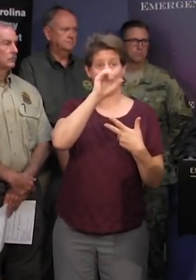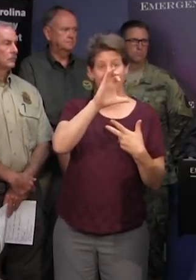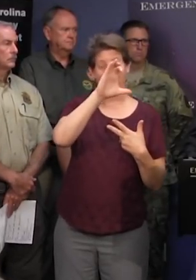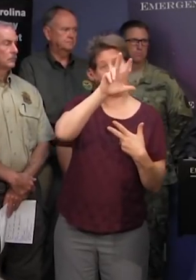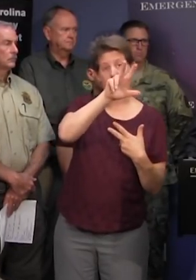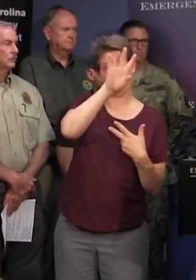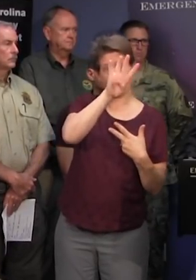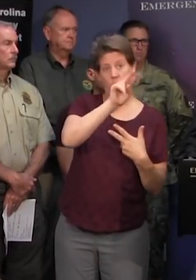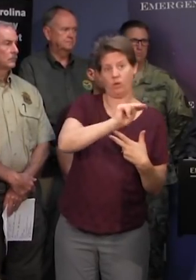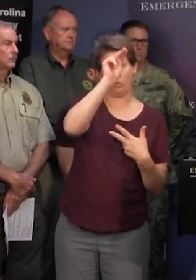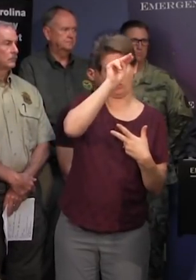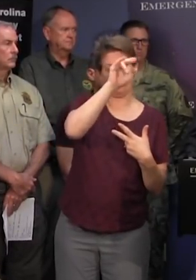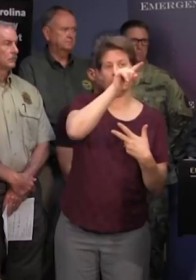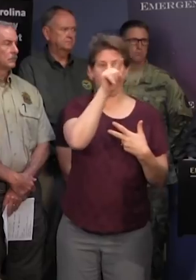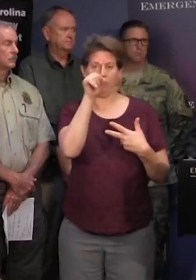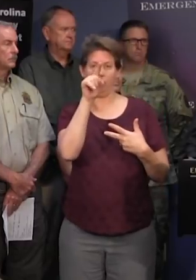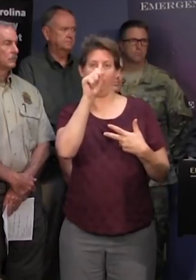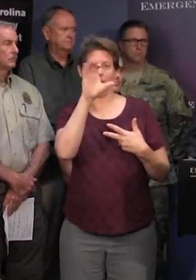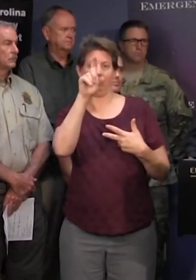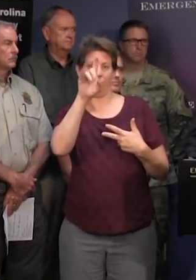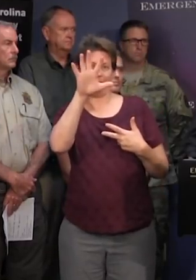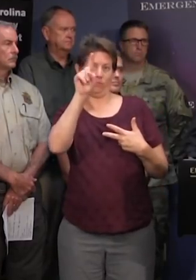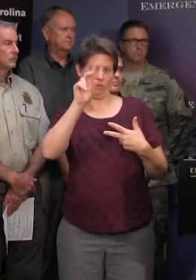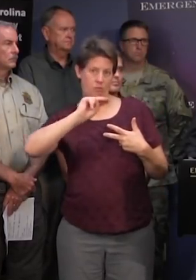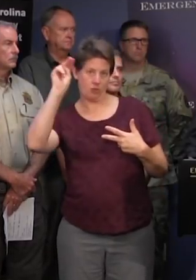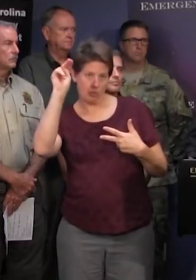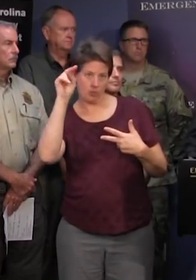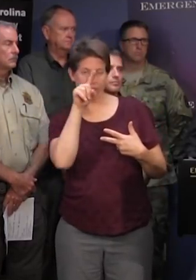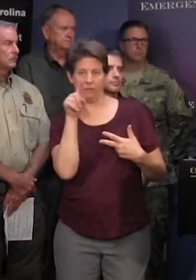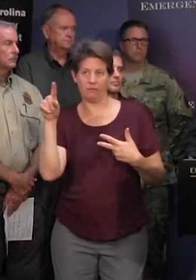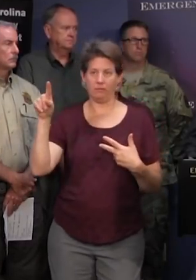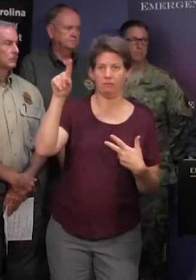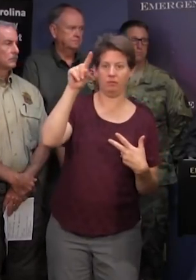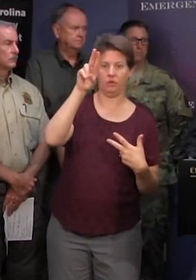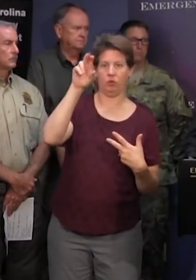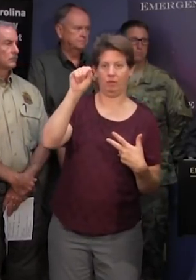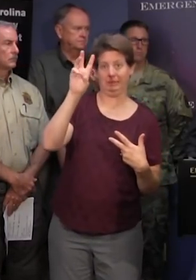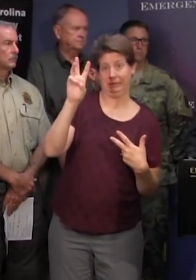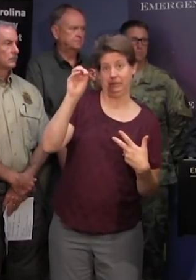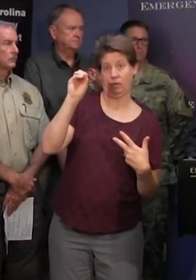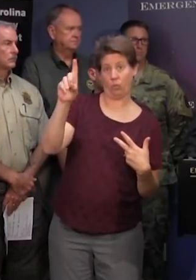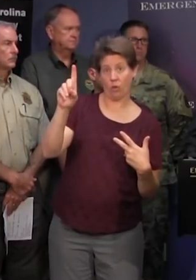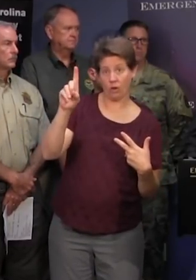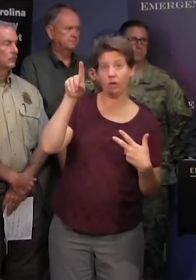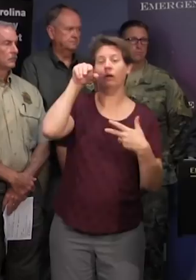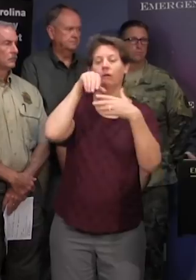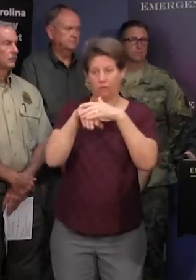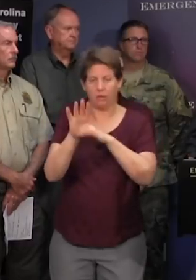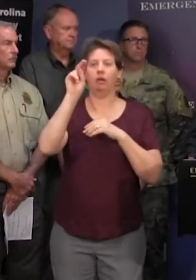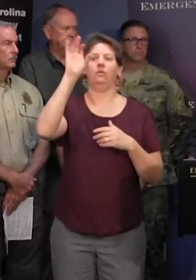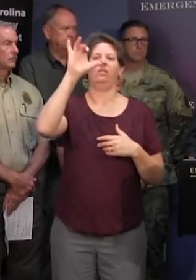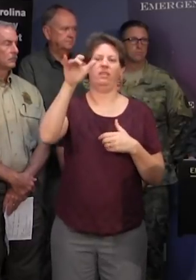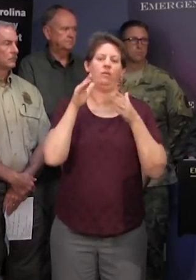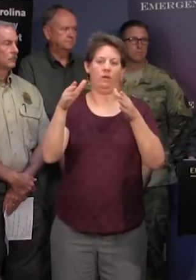north to sc 151 north to us 601 and to north carolina